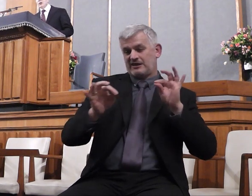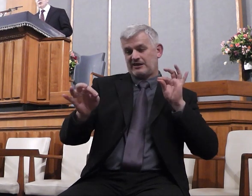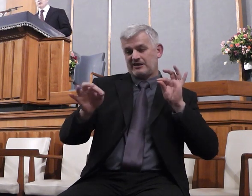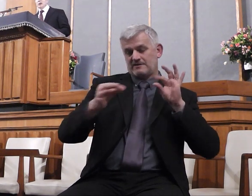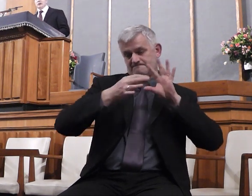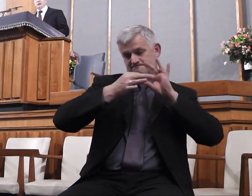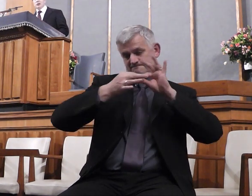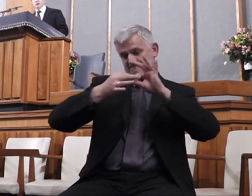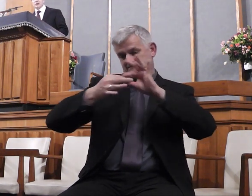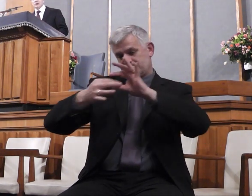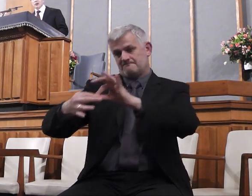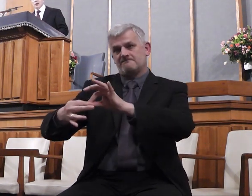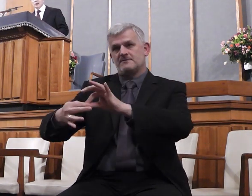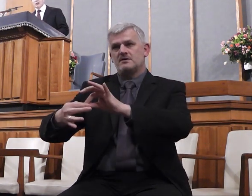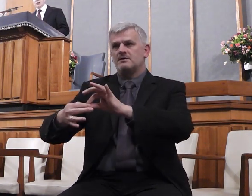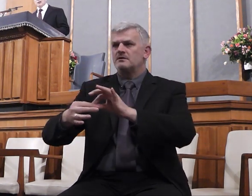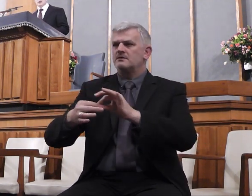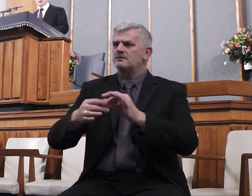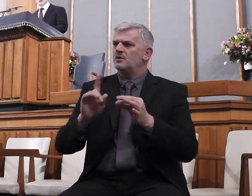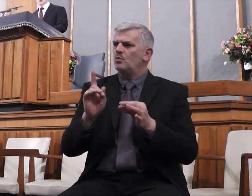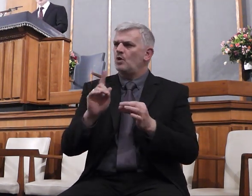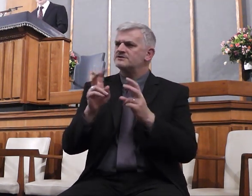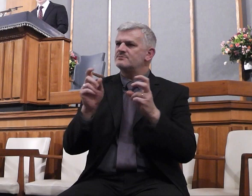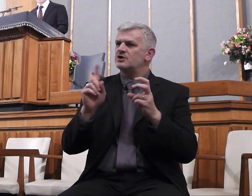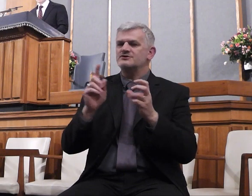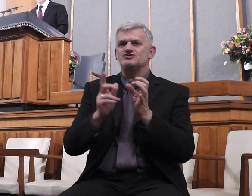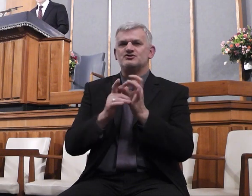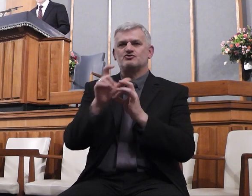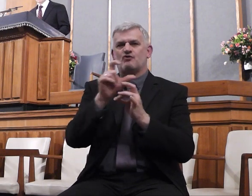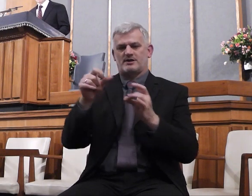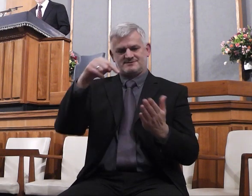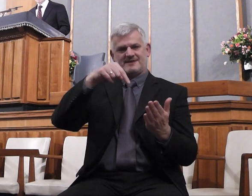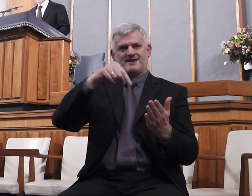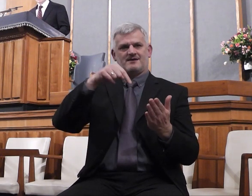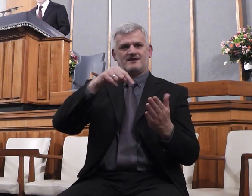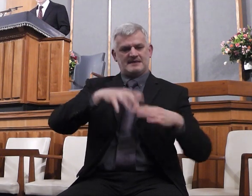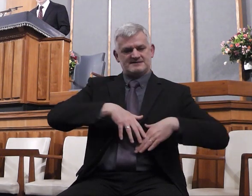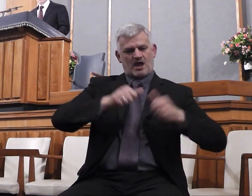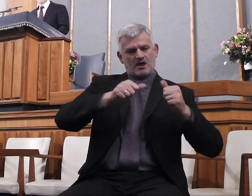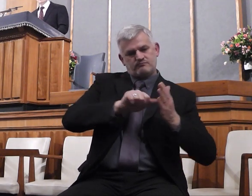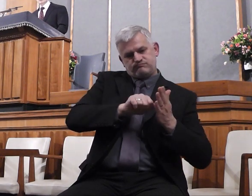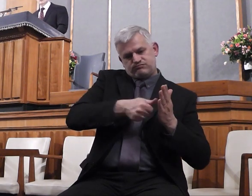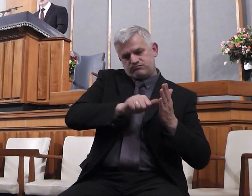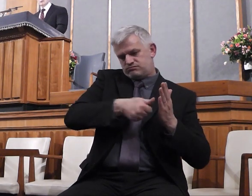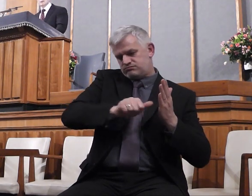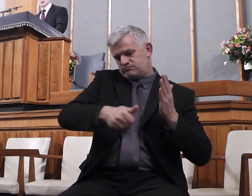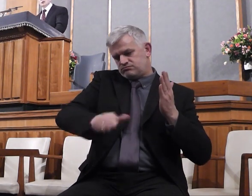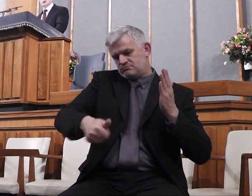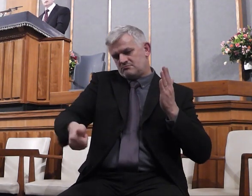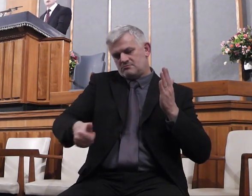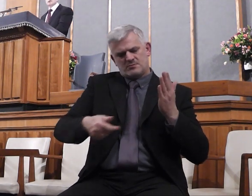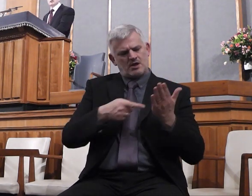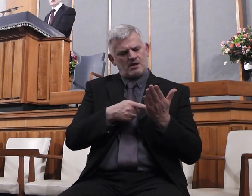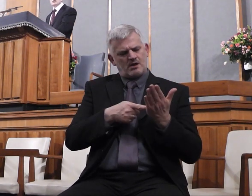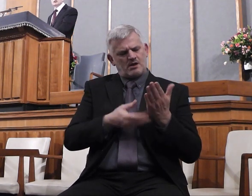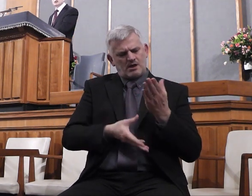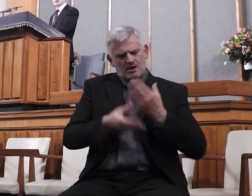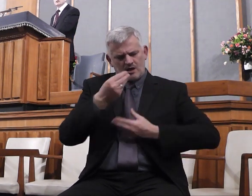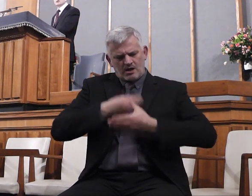Christ Jesus. There he is foretold from the very beginning our need of him, the human race in its need of